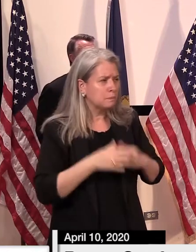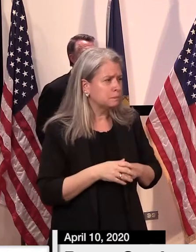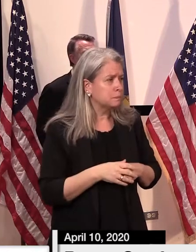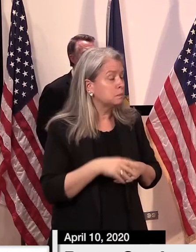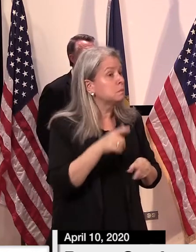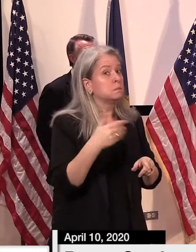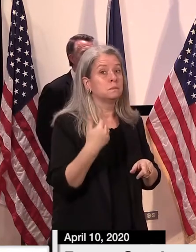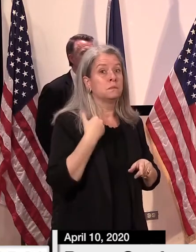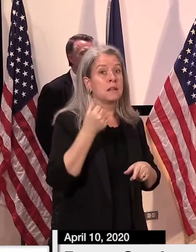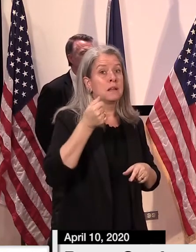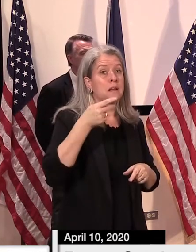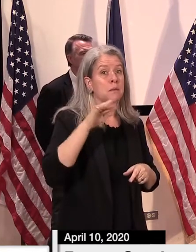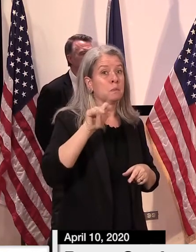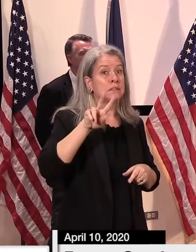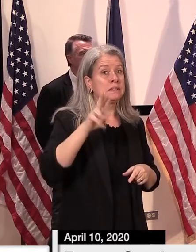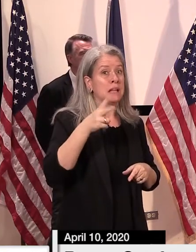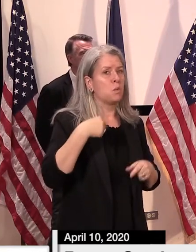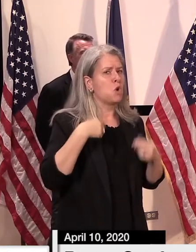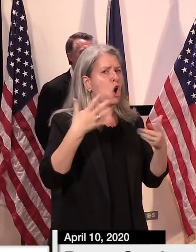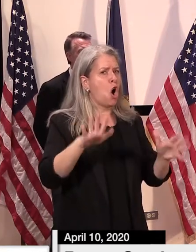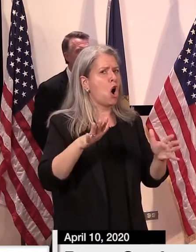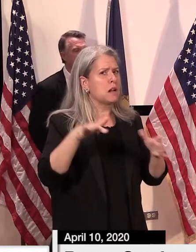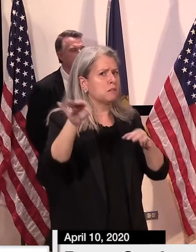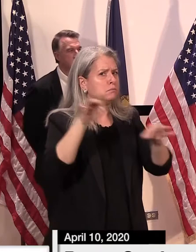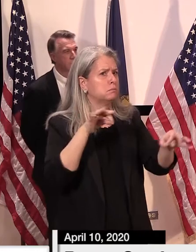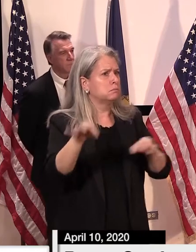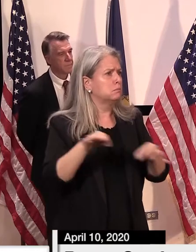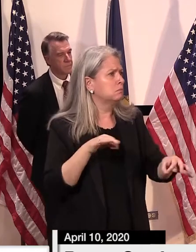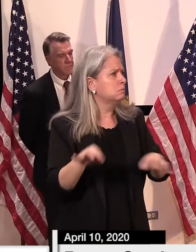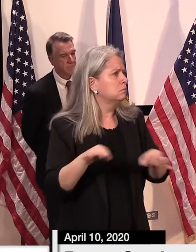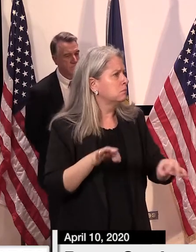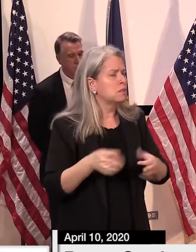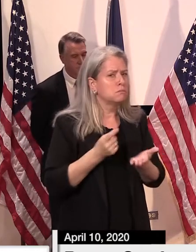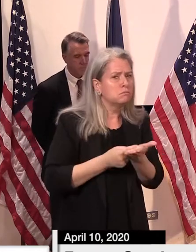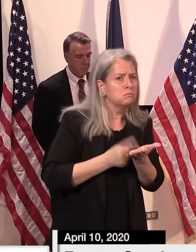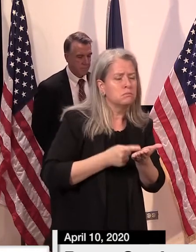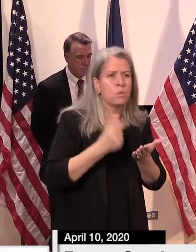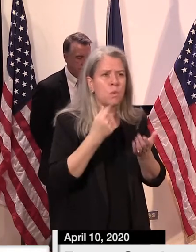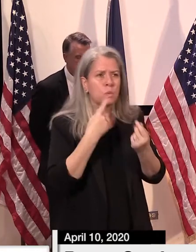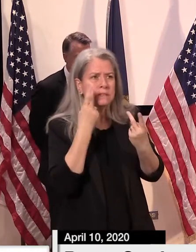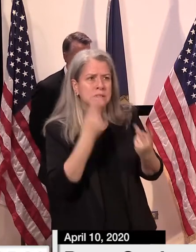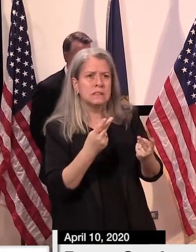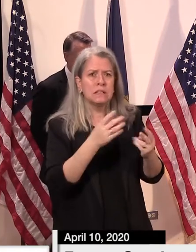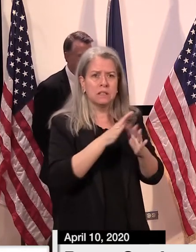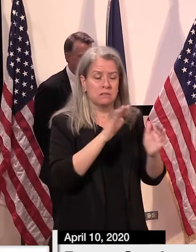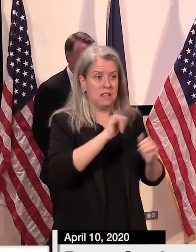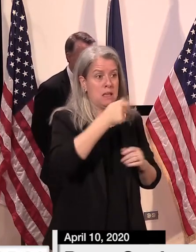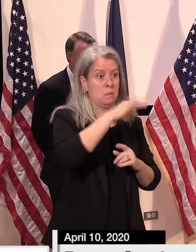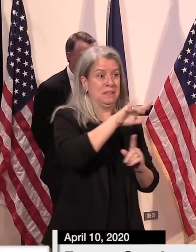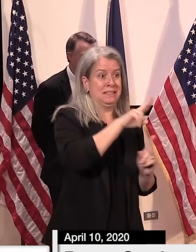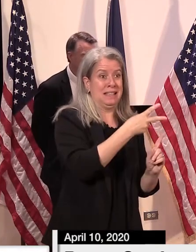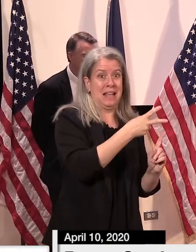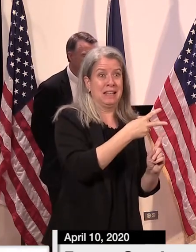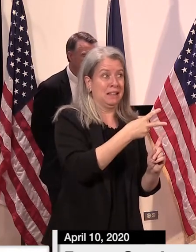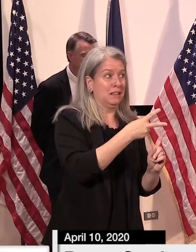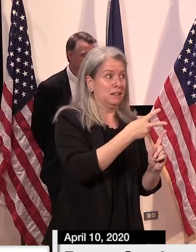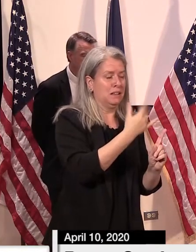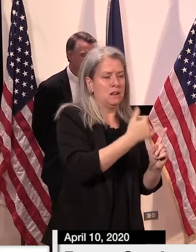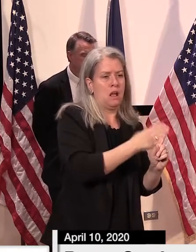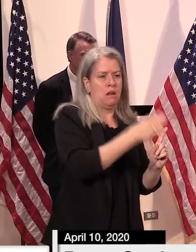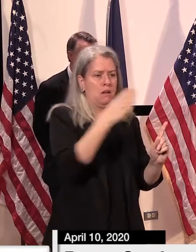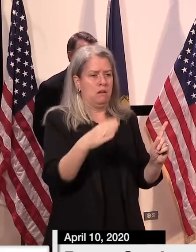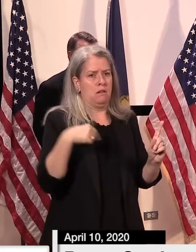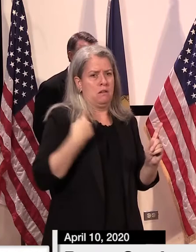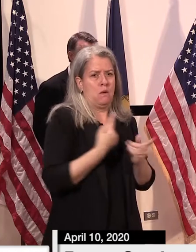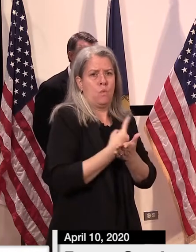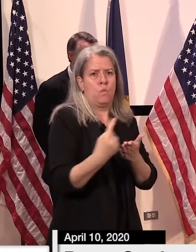provided our first media briefing outlining our modeling efforts and discussing the early results. Today, I'll provide an overview of the developments over